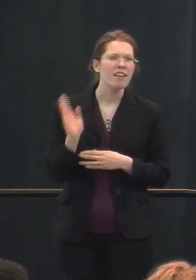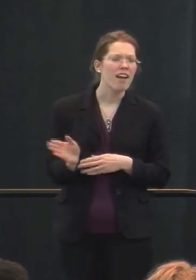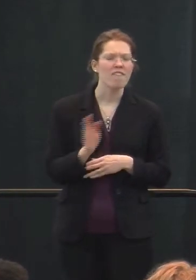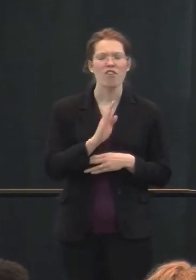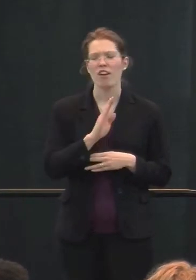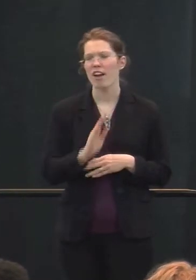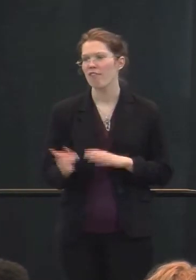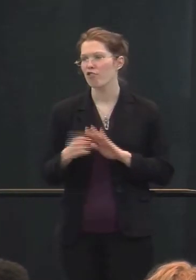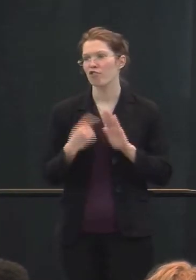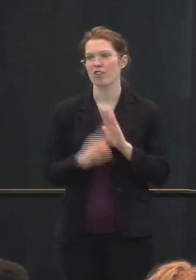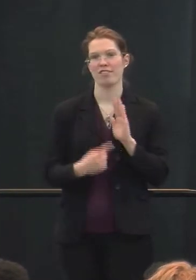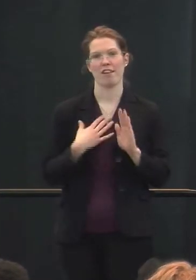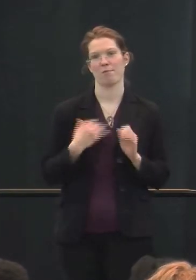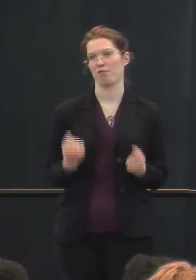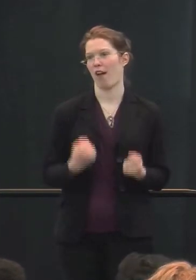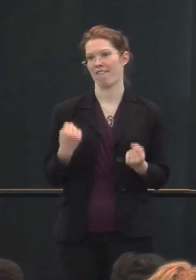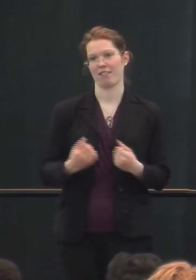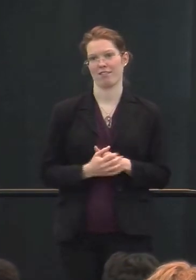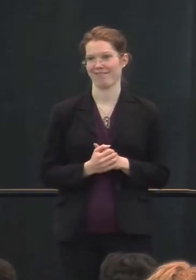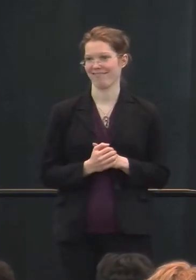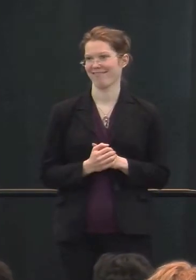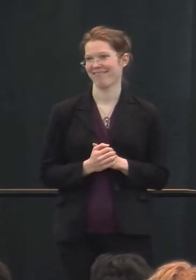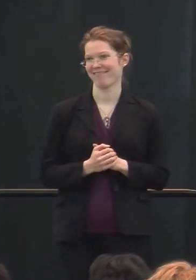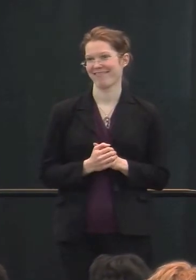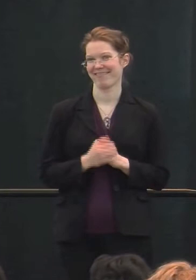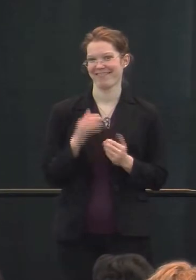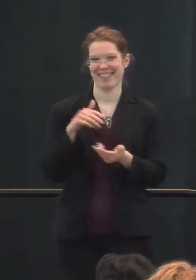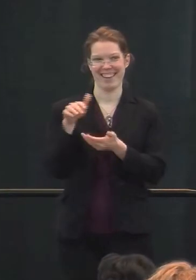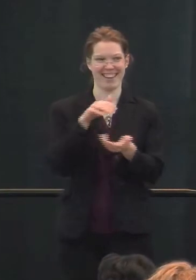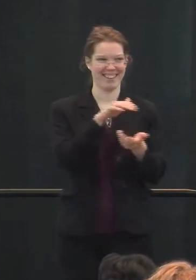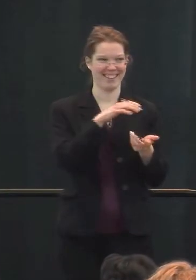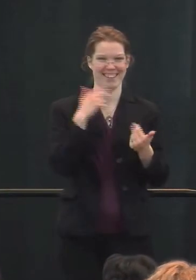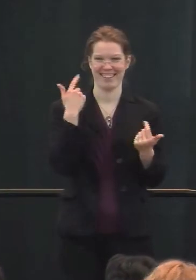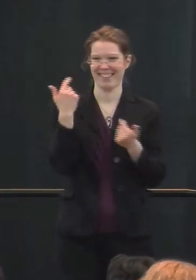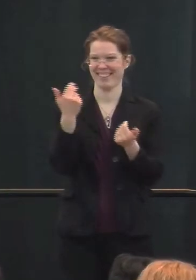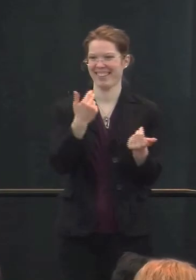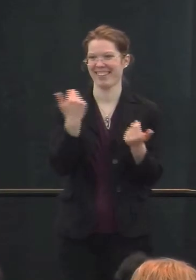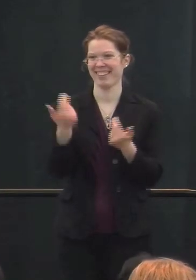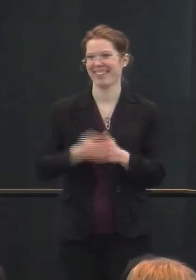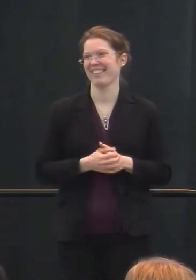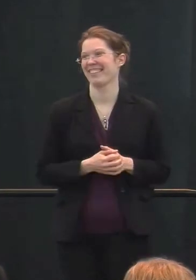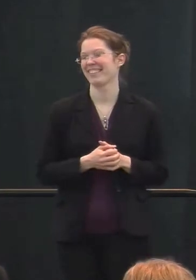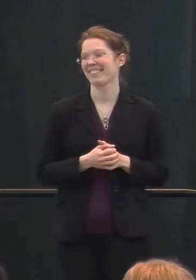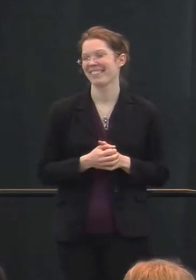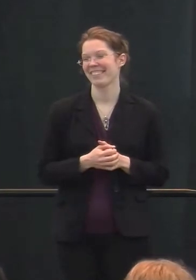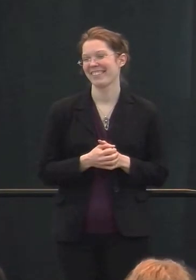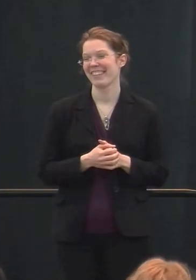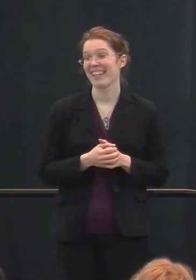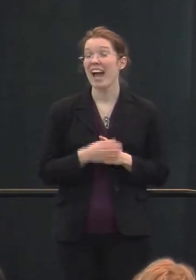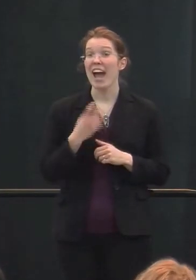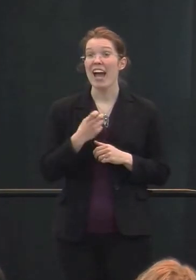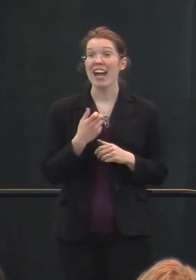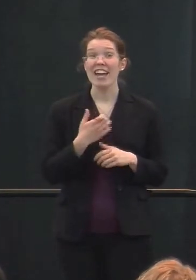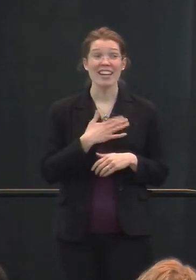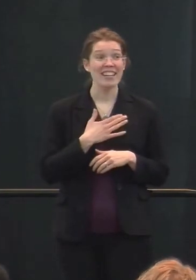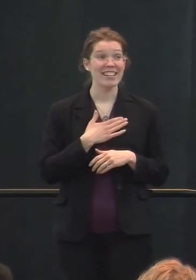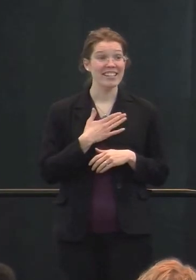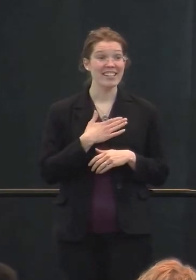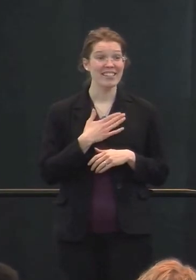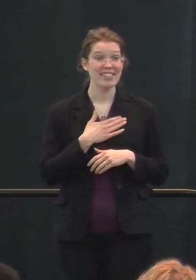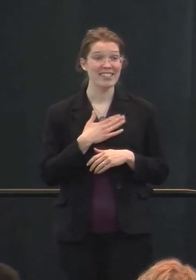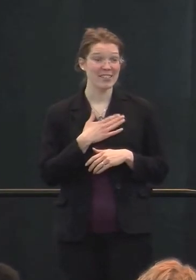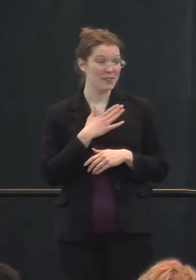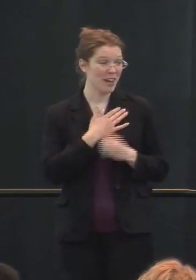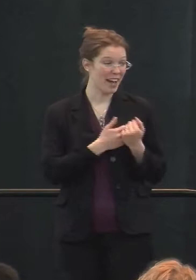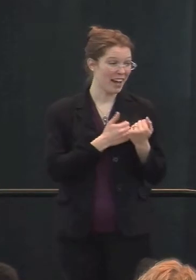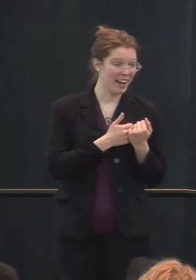criticized my driving. Yeah. Am I a good driver? Yes, I am, boy. He's my advocate as much as I'm